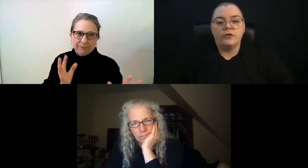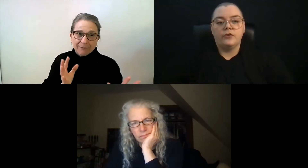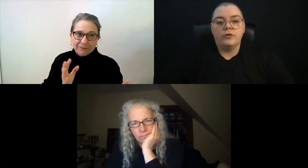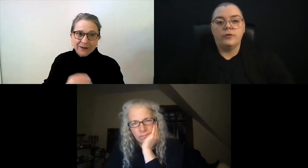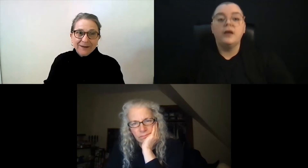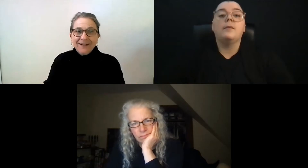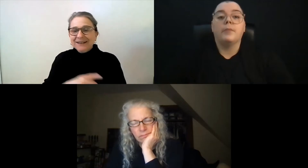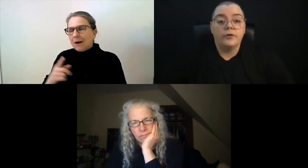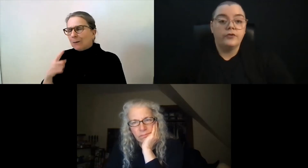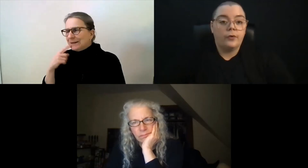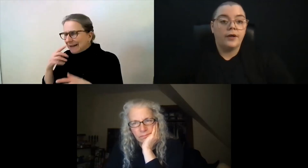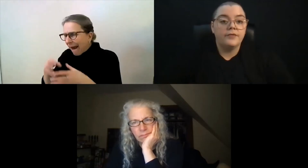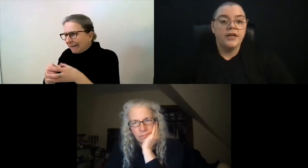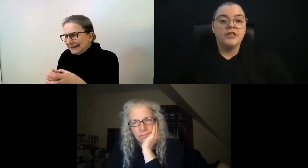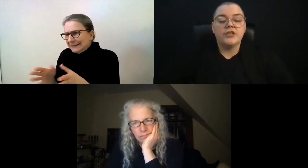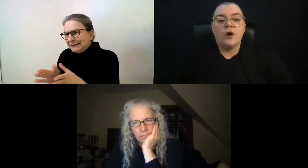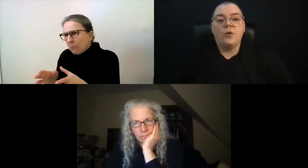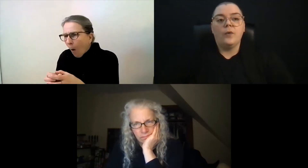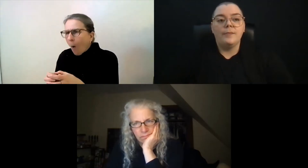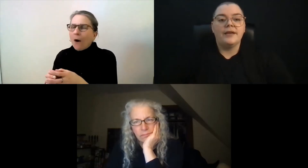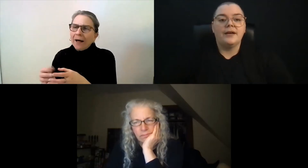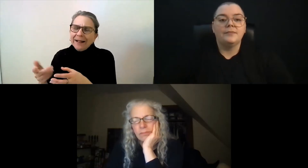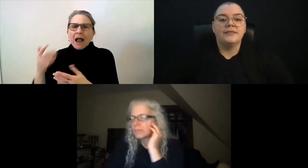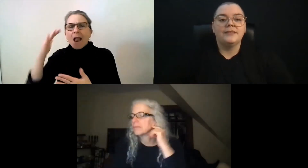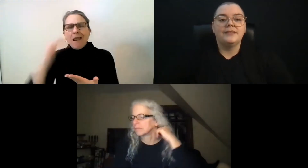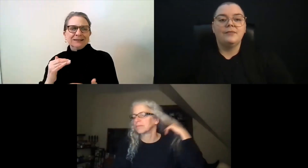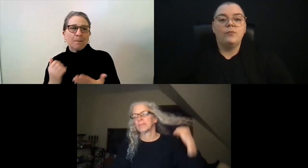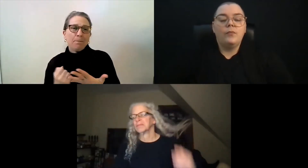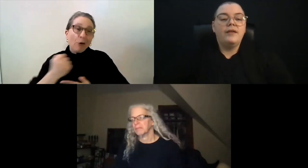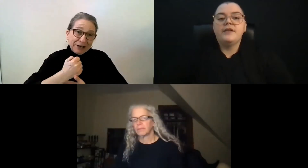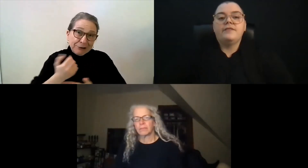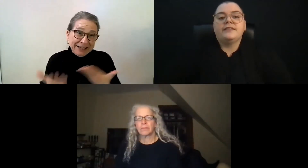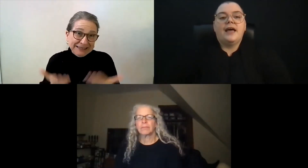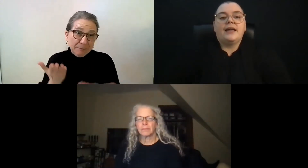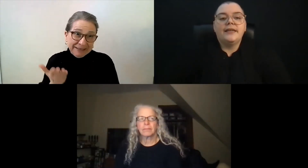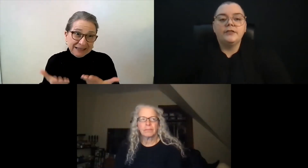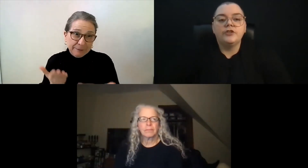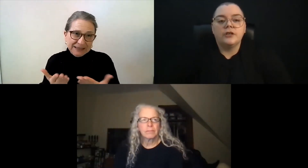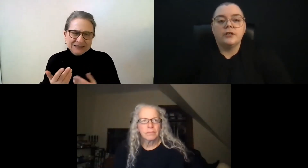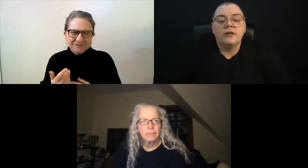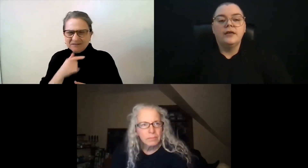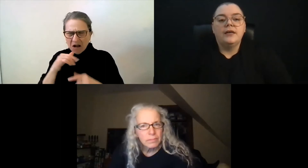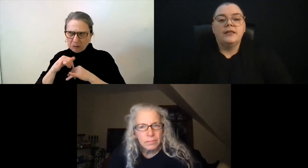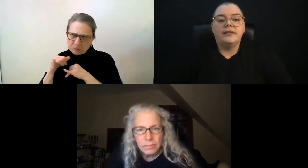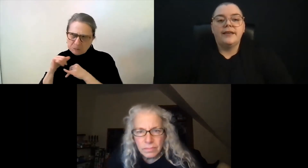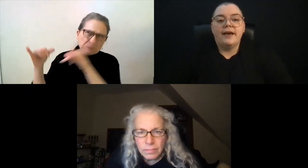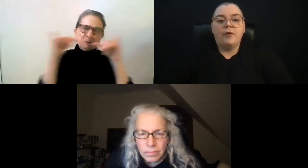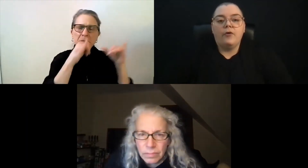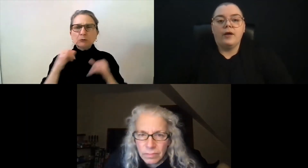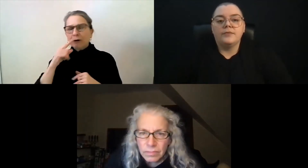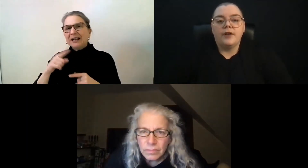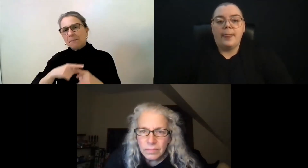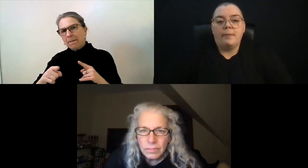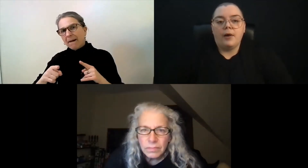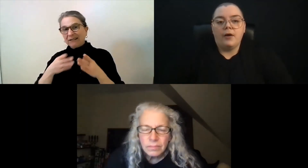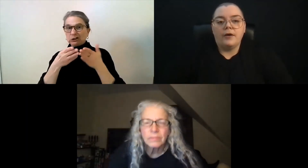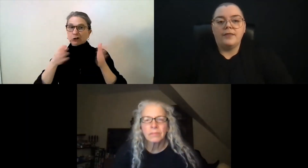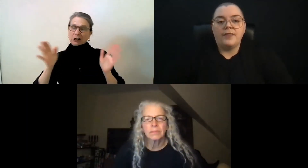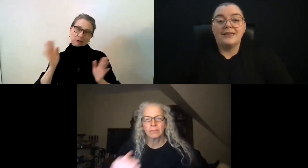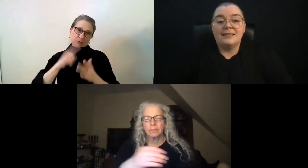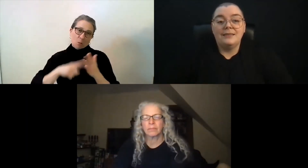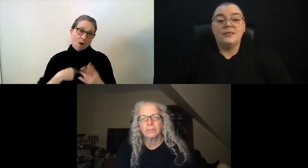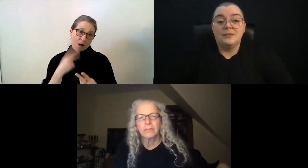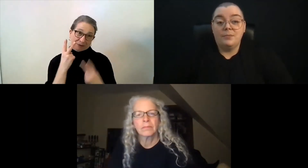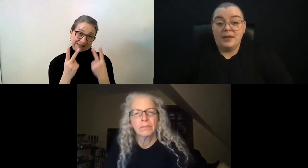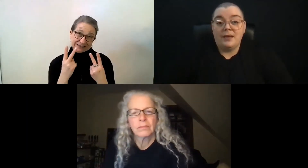attention to the numbers, sort of. So it becomes, even if it's not intentional, the Deaf programs are not the priority.